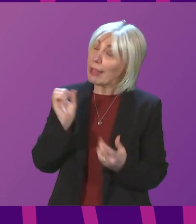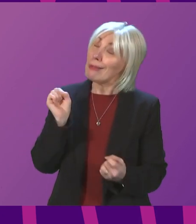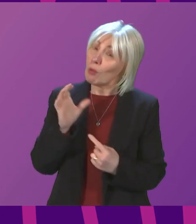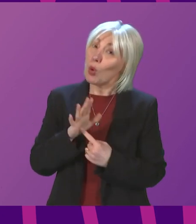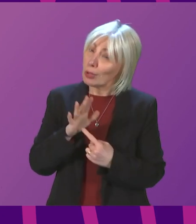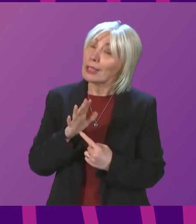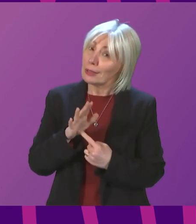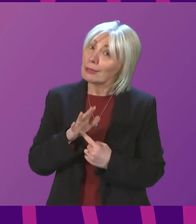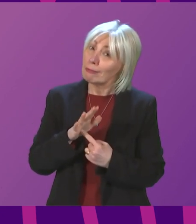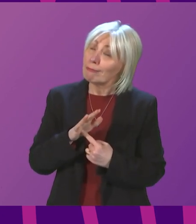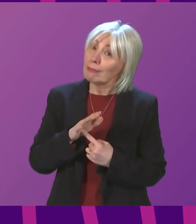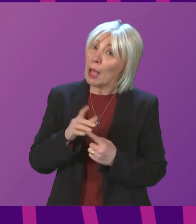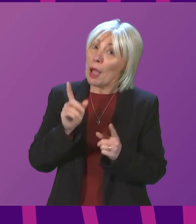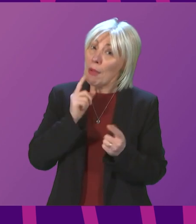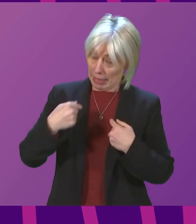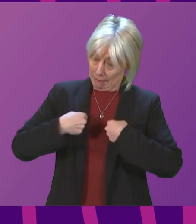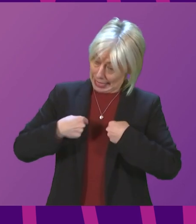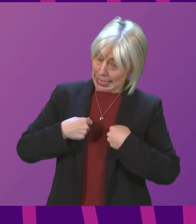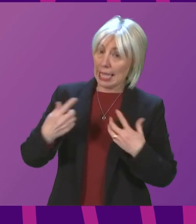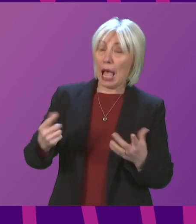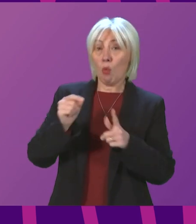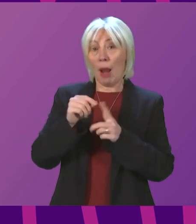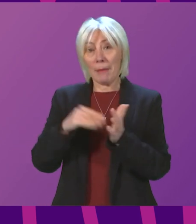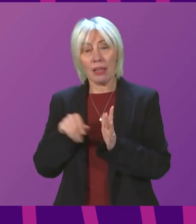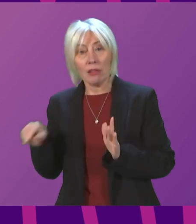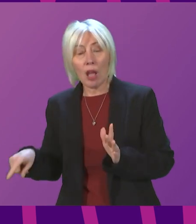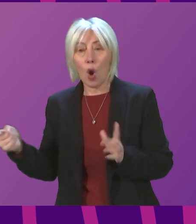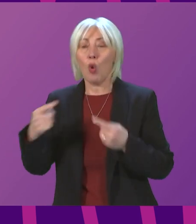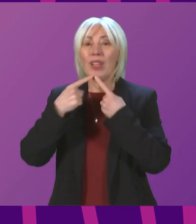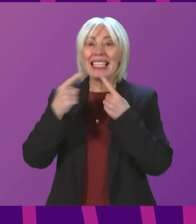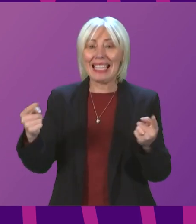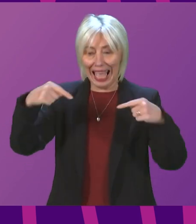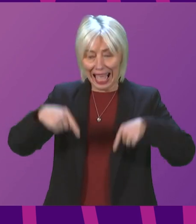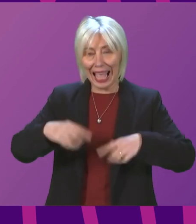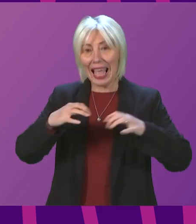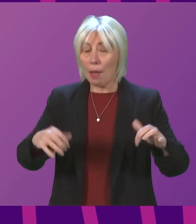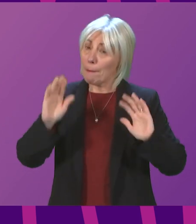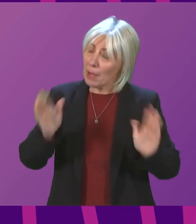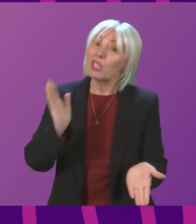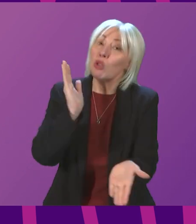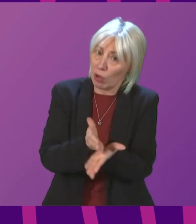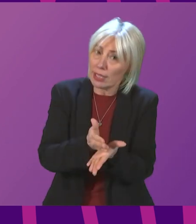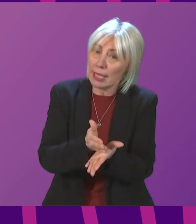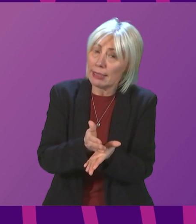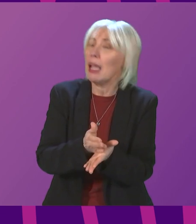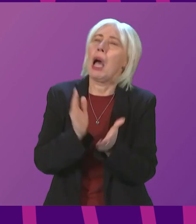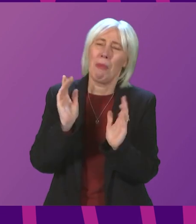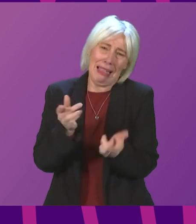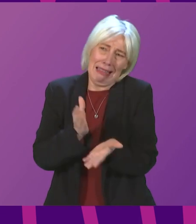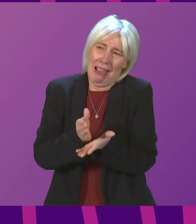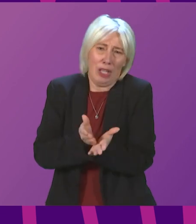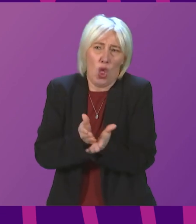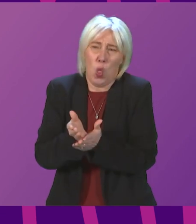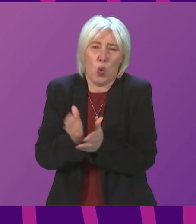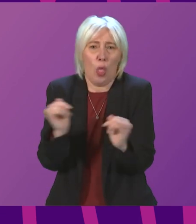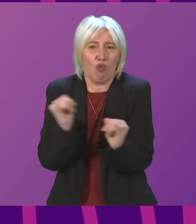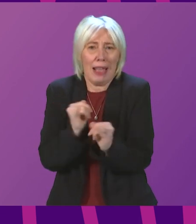what people like me and the Prime Minister say in chambers of Parliament can be trusted, but that is never more important than during the times